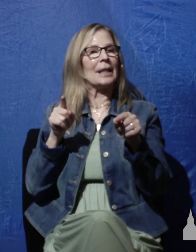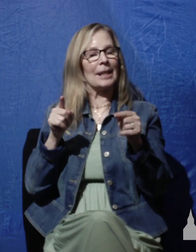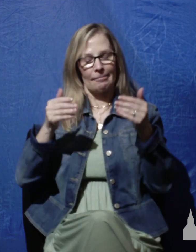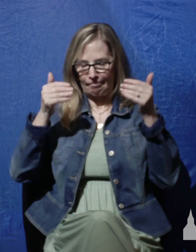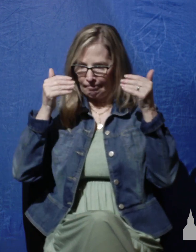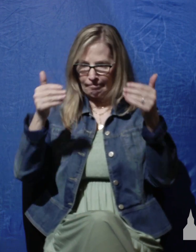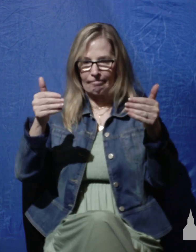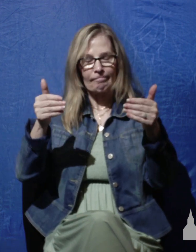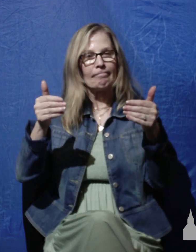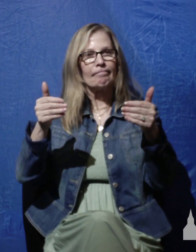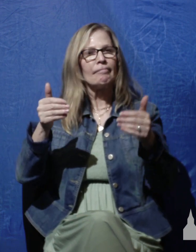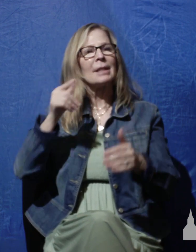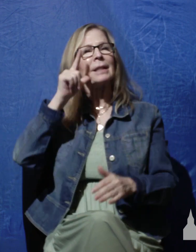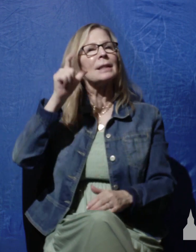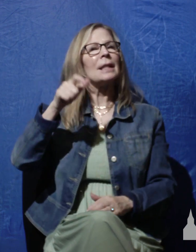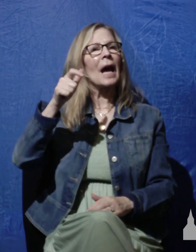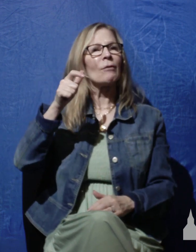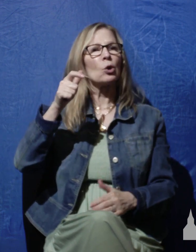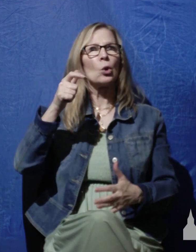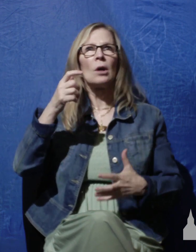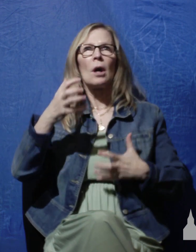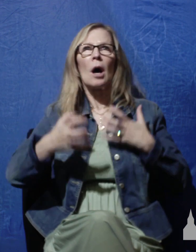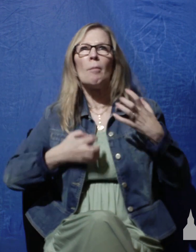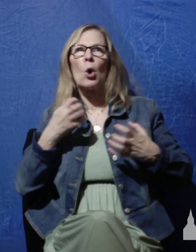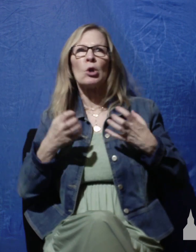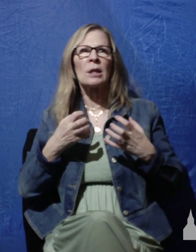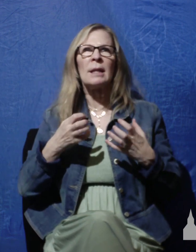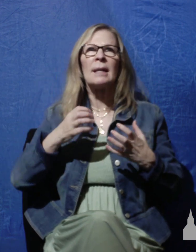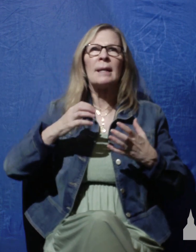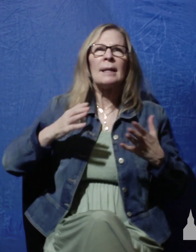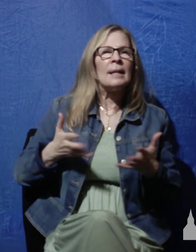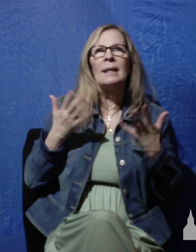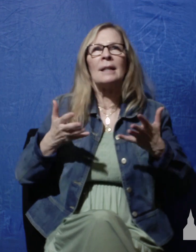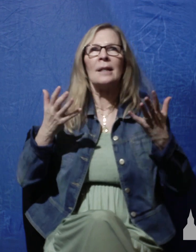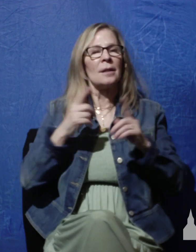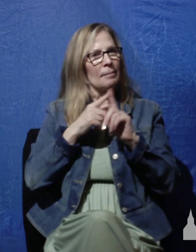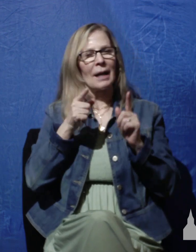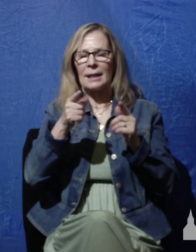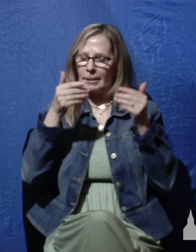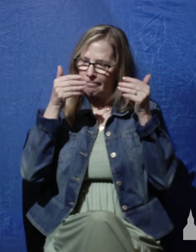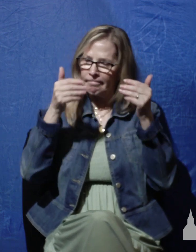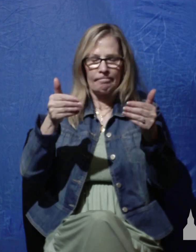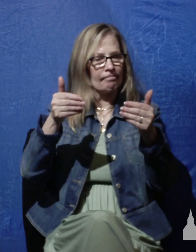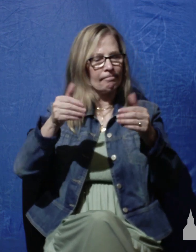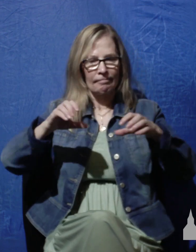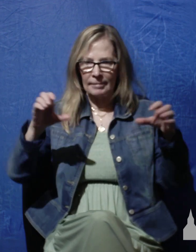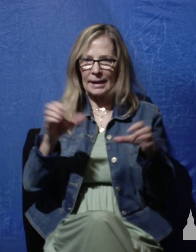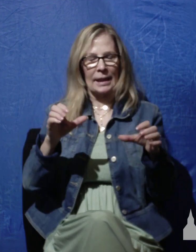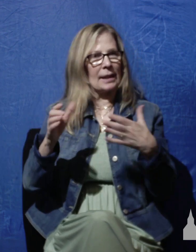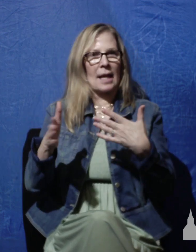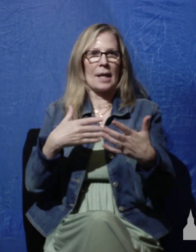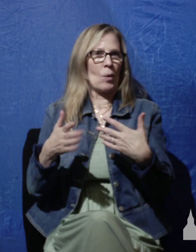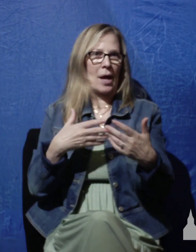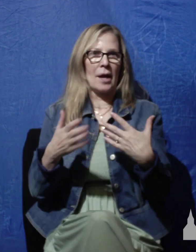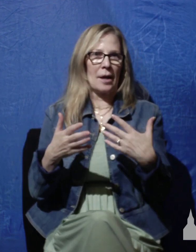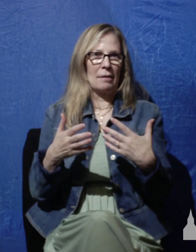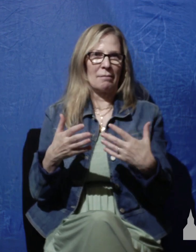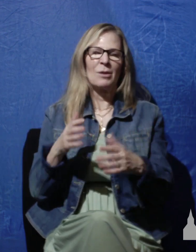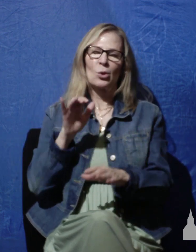to get emotionally hyped up to do it, he did it anyway. And that's why this psalm is so valuable to us because